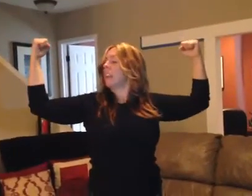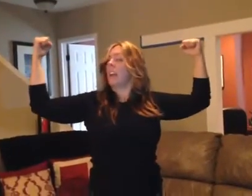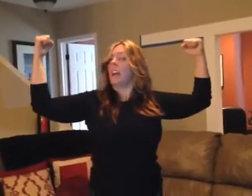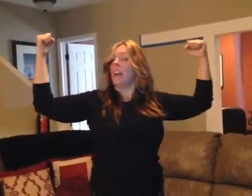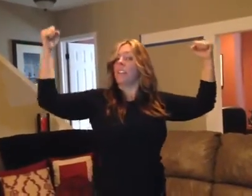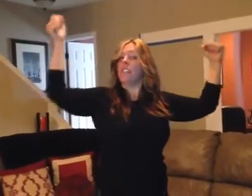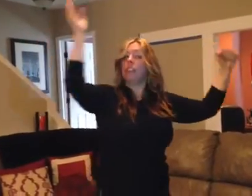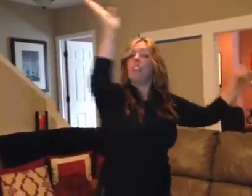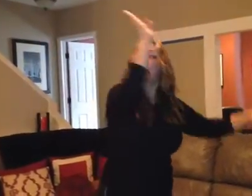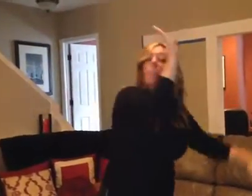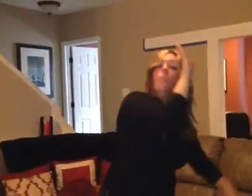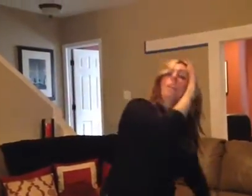under the chin and glory